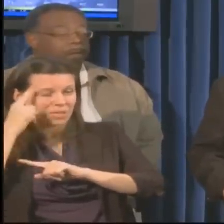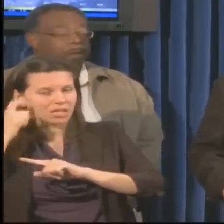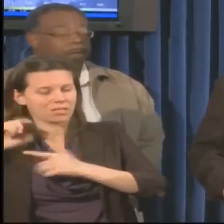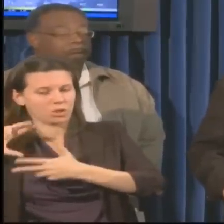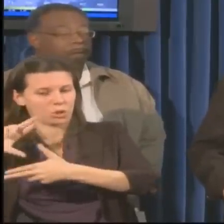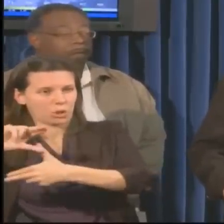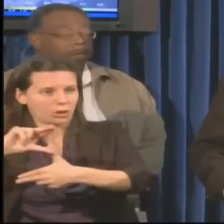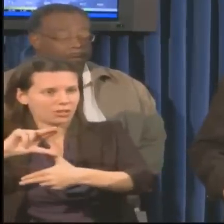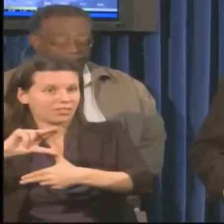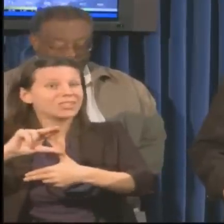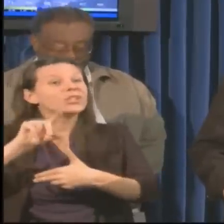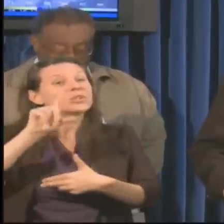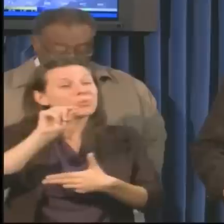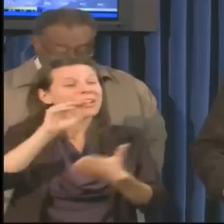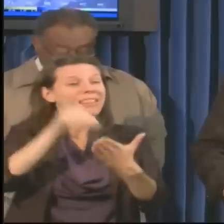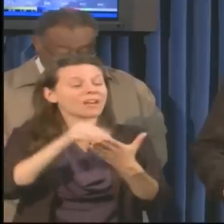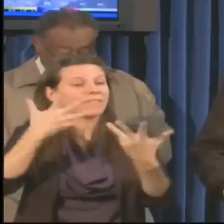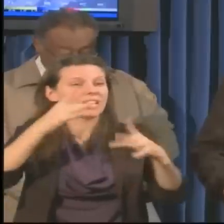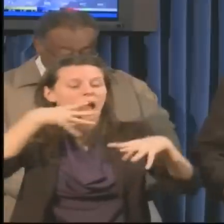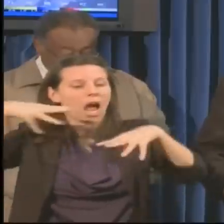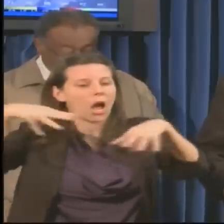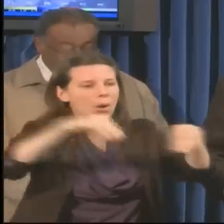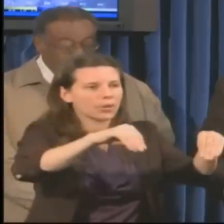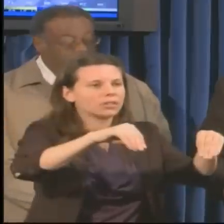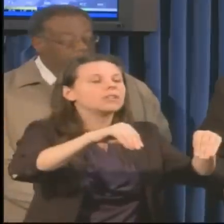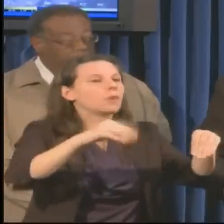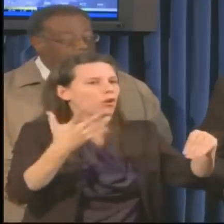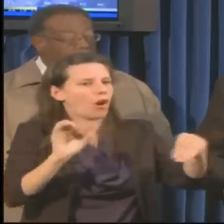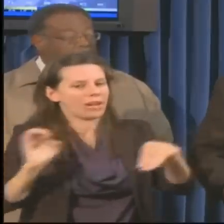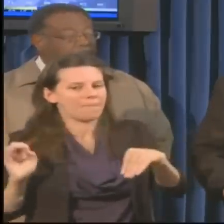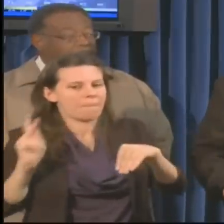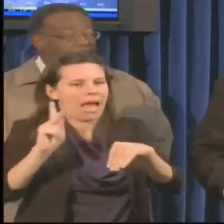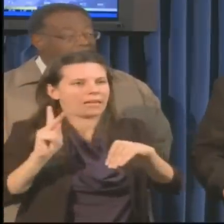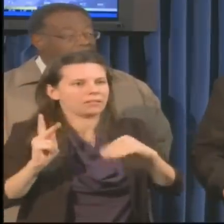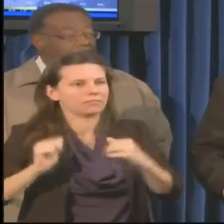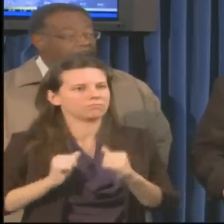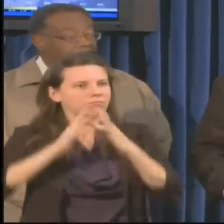working to continue to keep up with outage activity as it comes in.